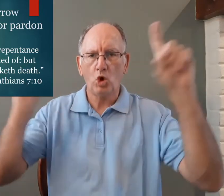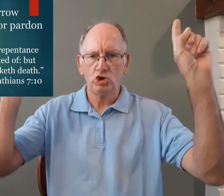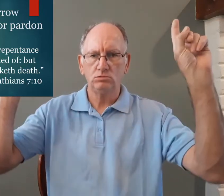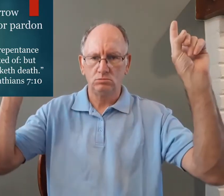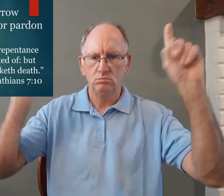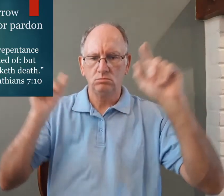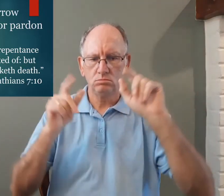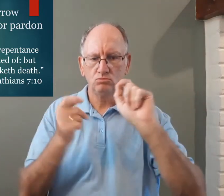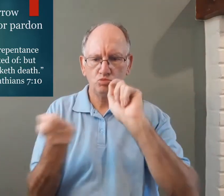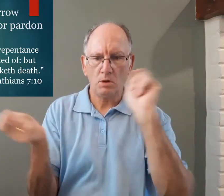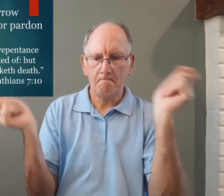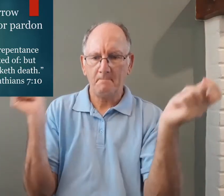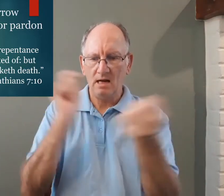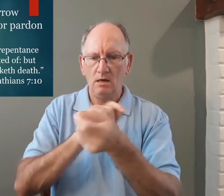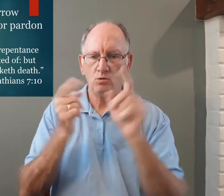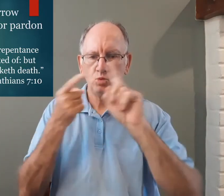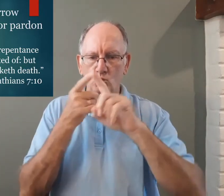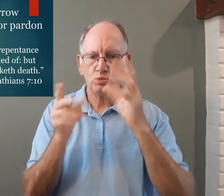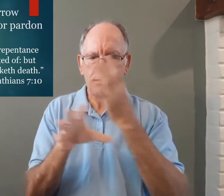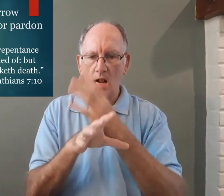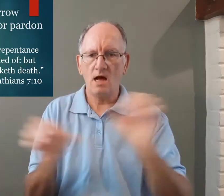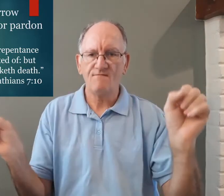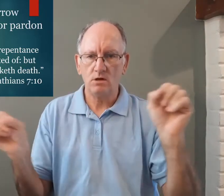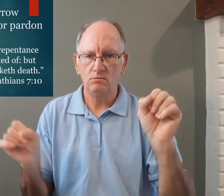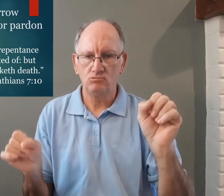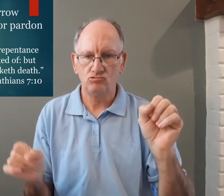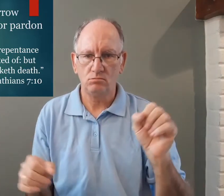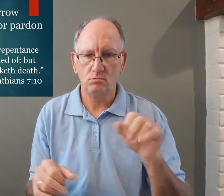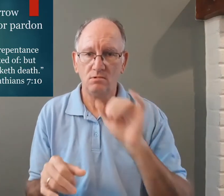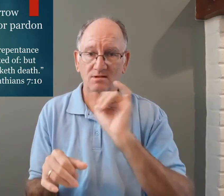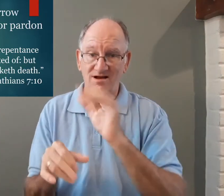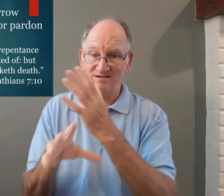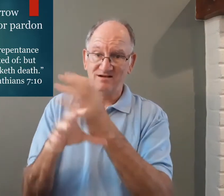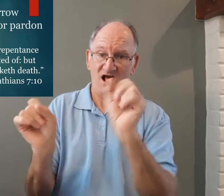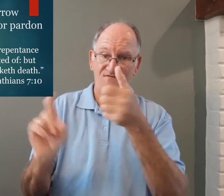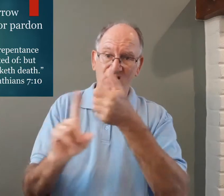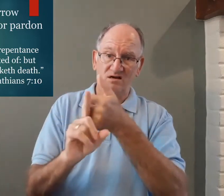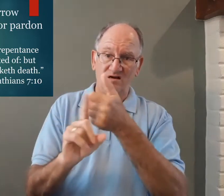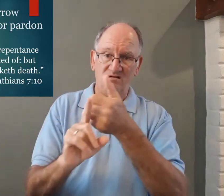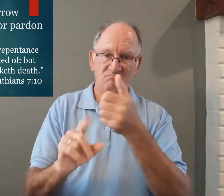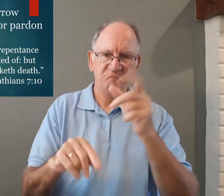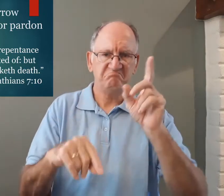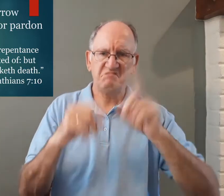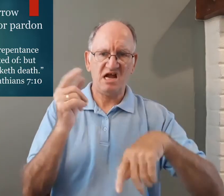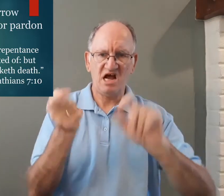worketh repentance to salvation not to be repented of